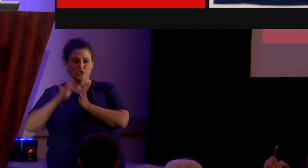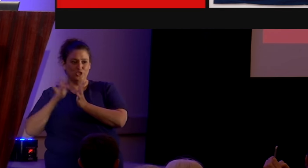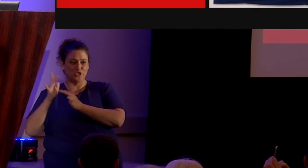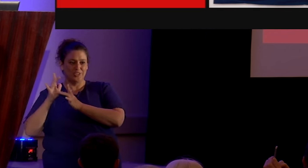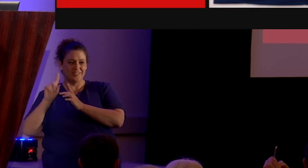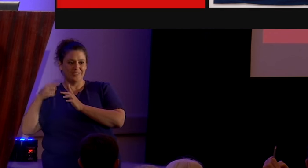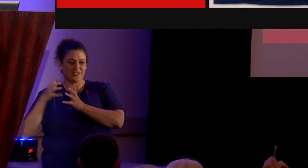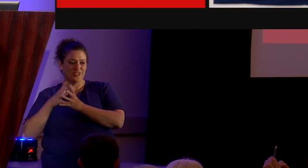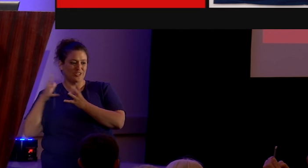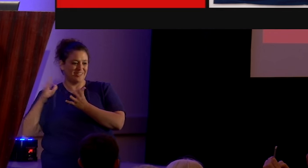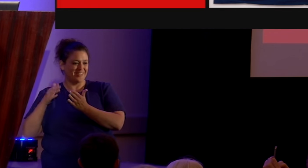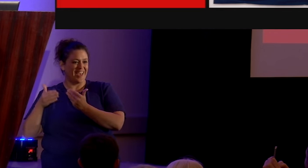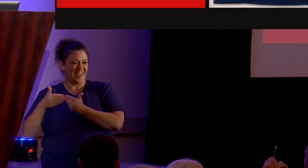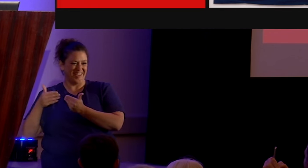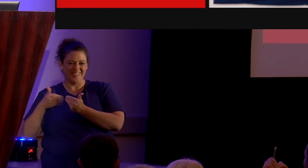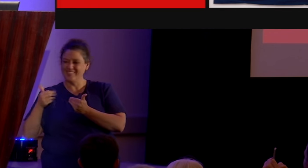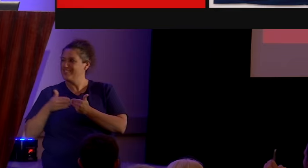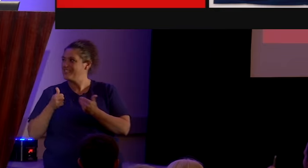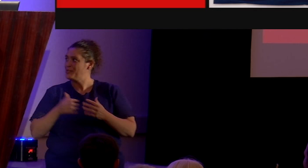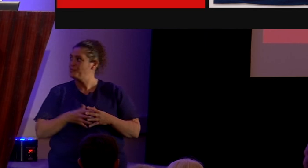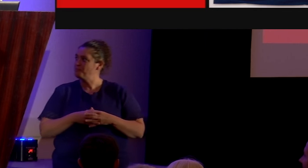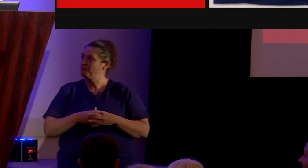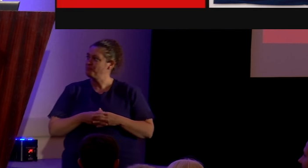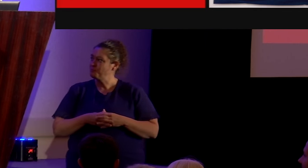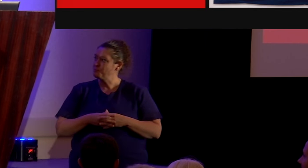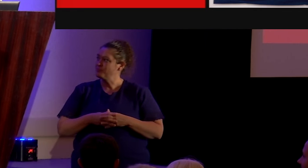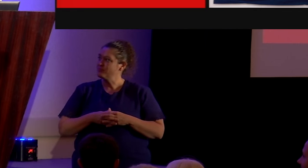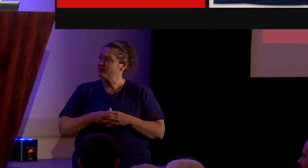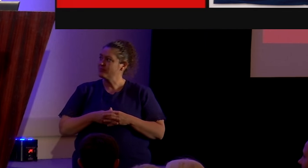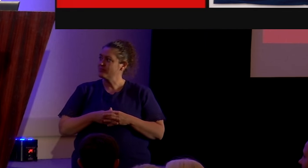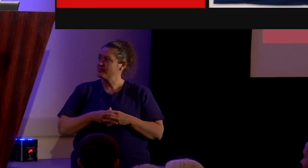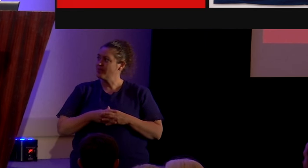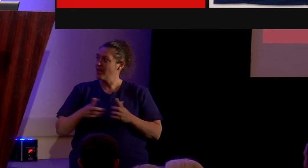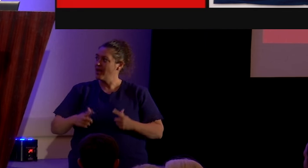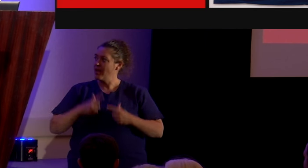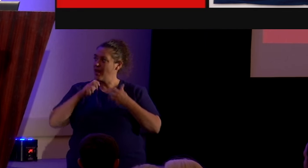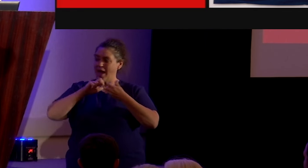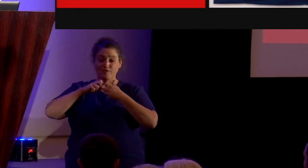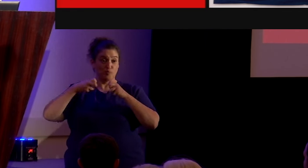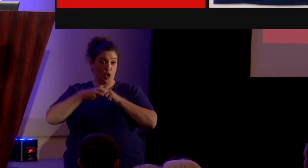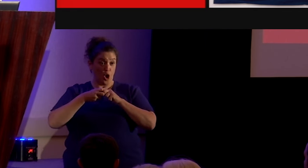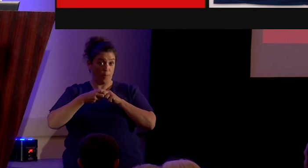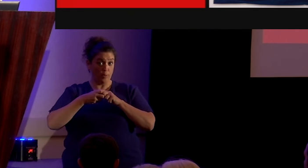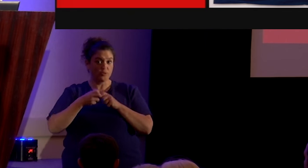easy. Life's problems, one solution.